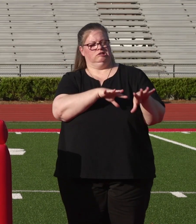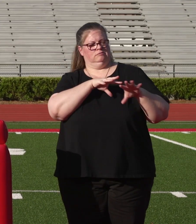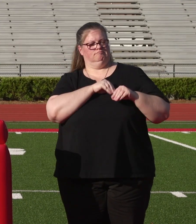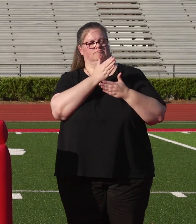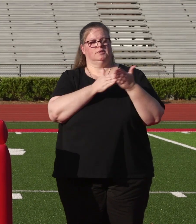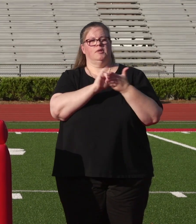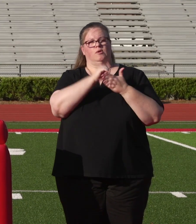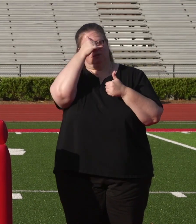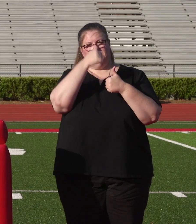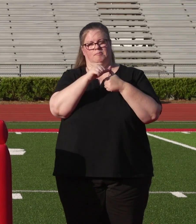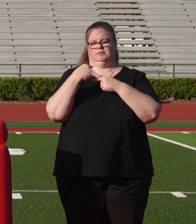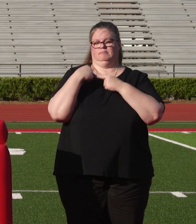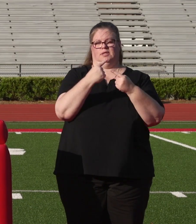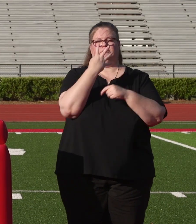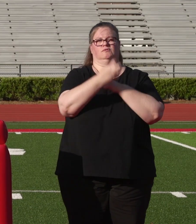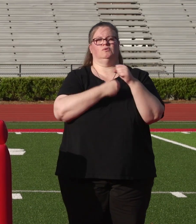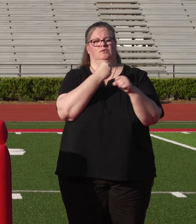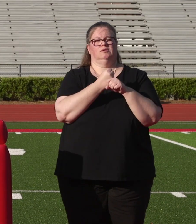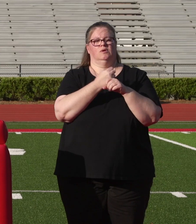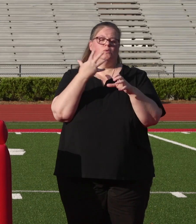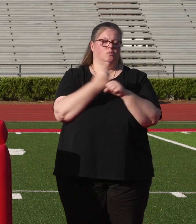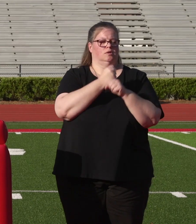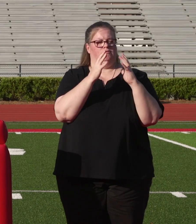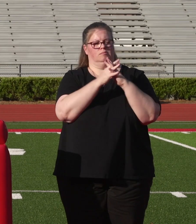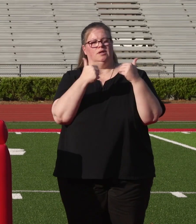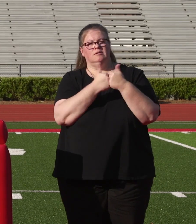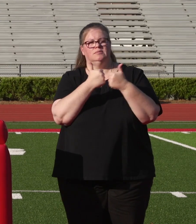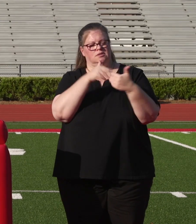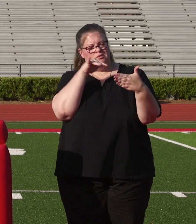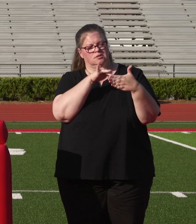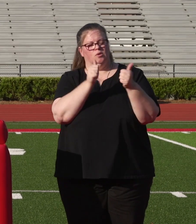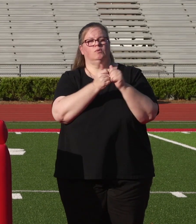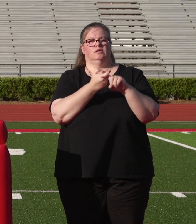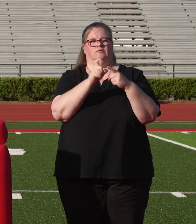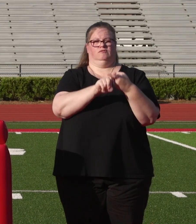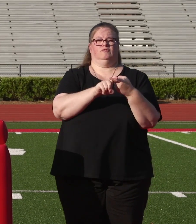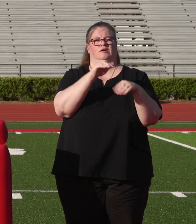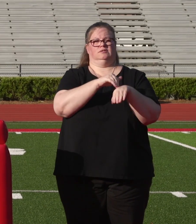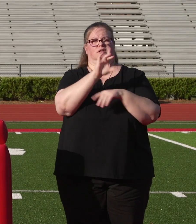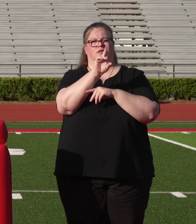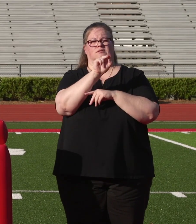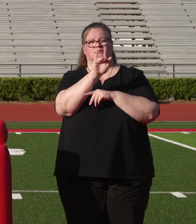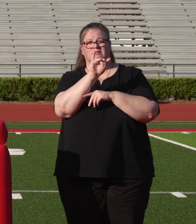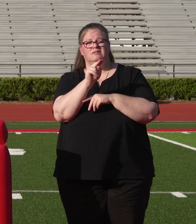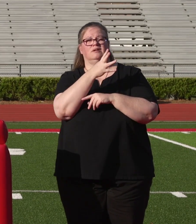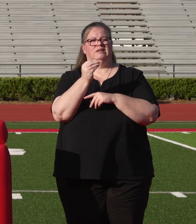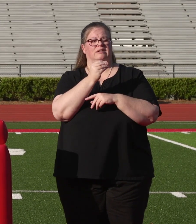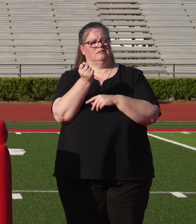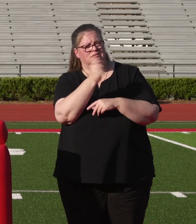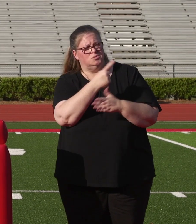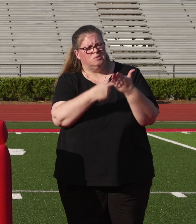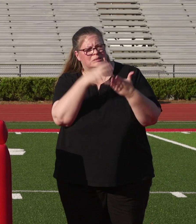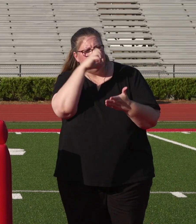over the last four years. The memories of winning a football game, studying with friends at Duncan, frantically asking somebody what's going be on the tests